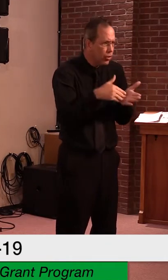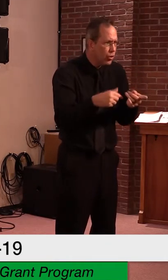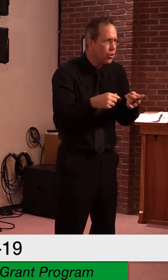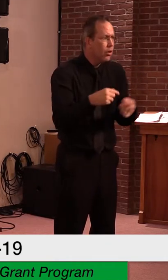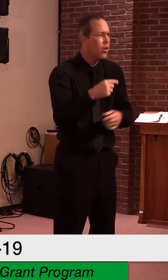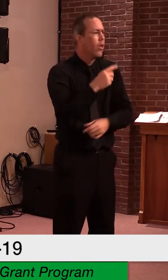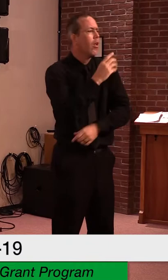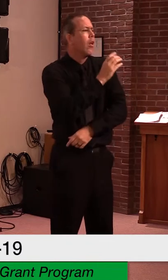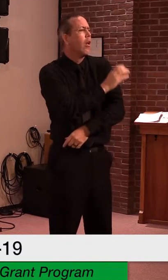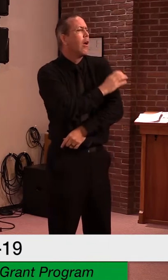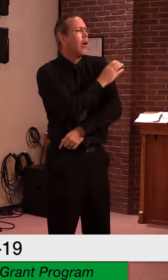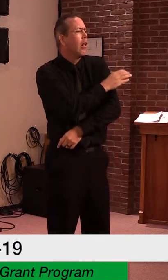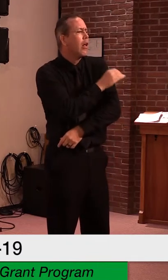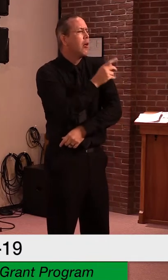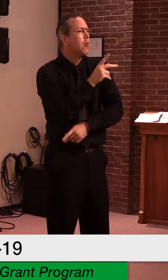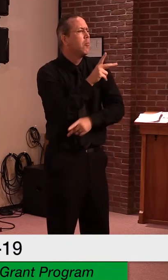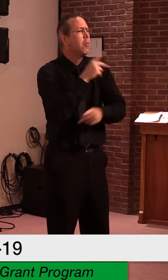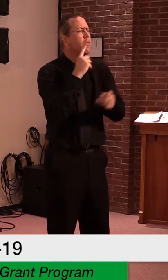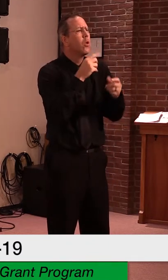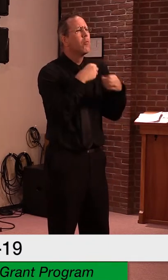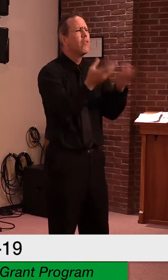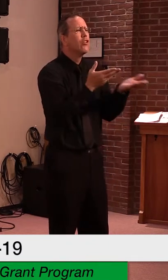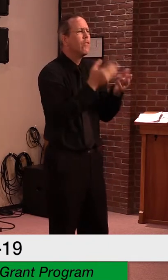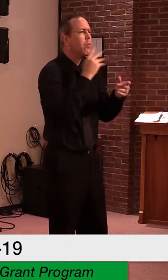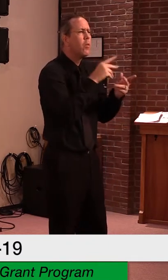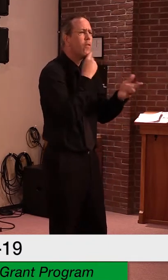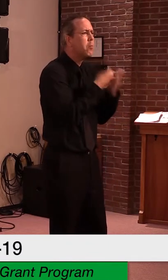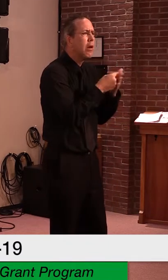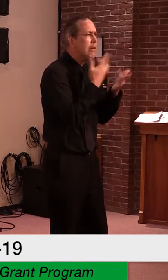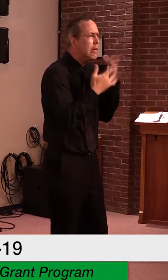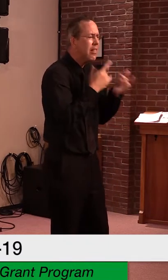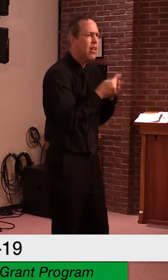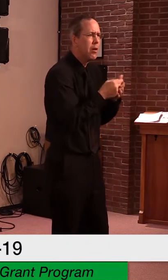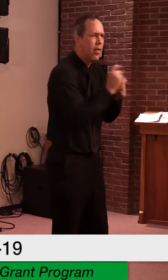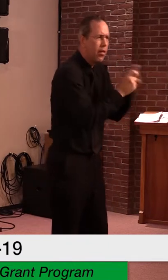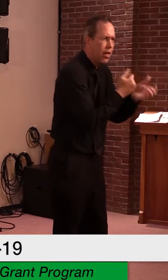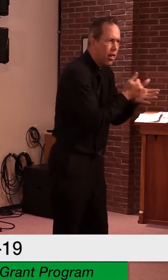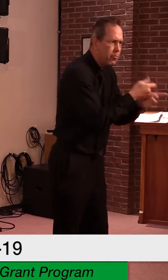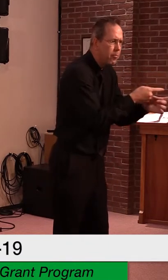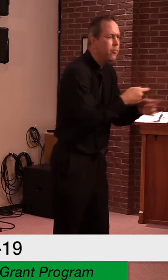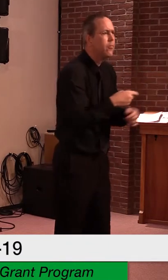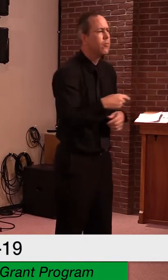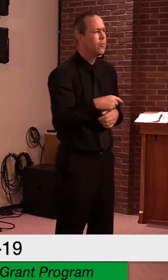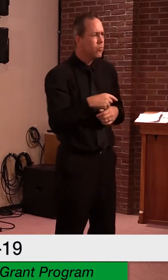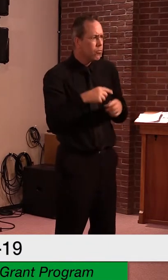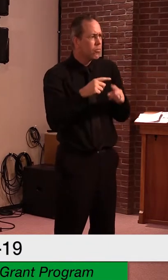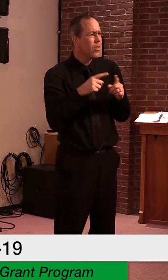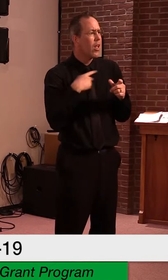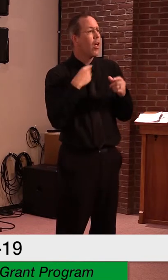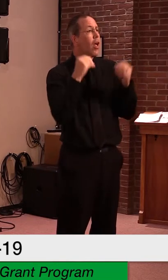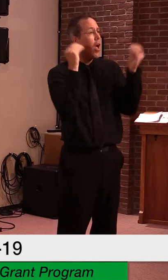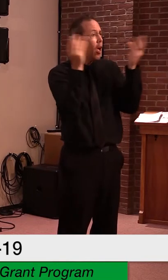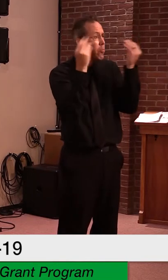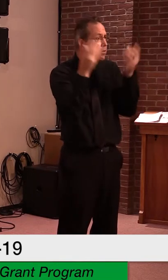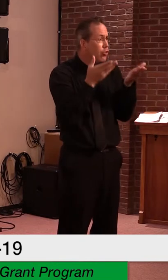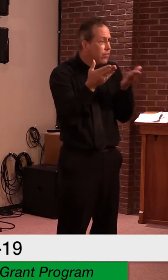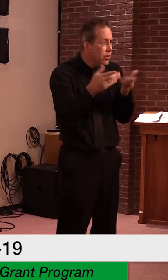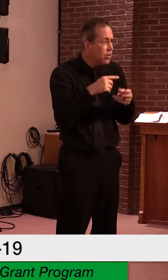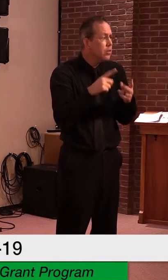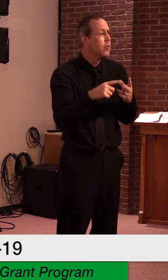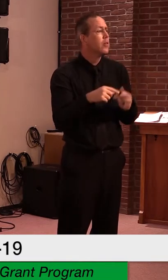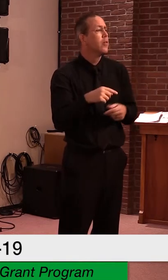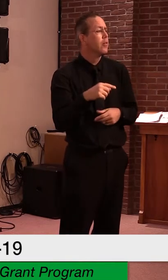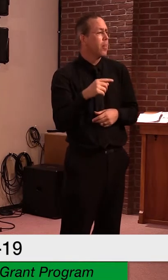treatment program licensed by the Department of Children and Families, ambulance service or first responder